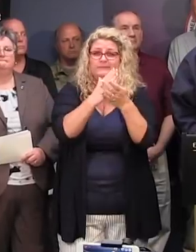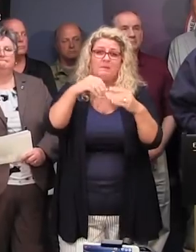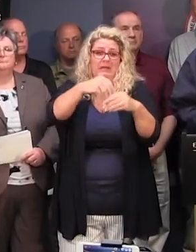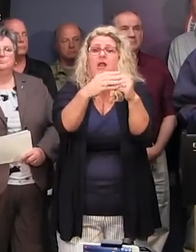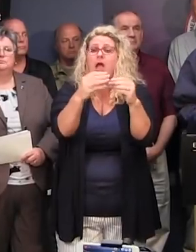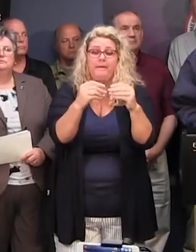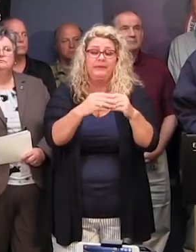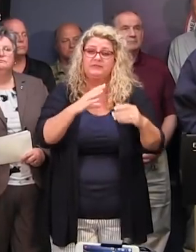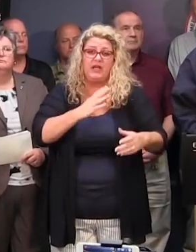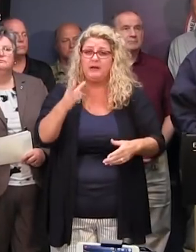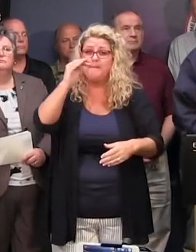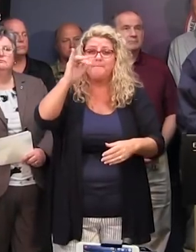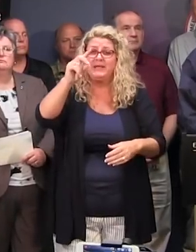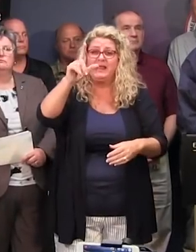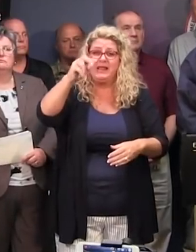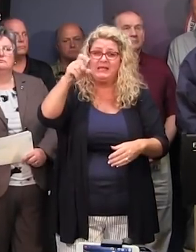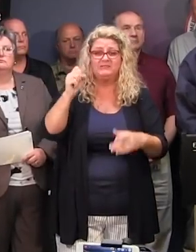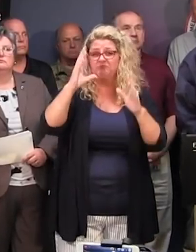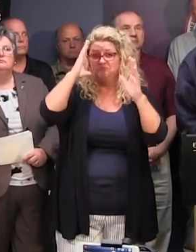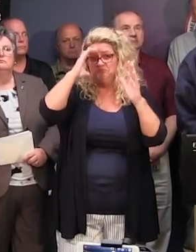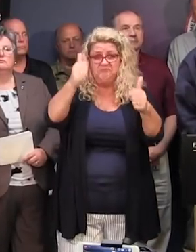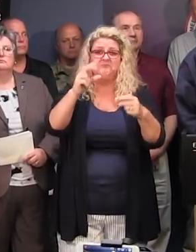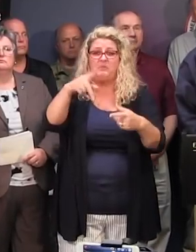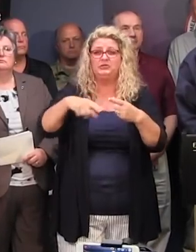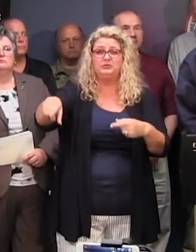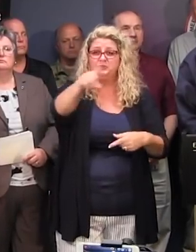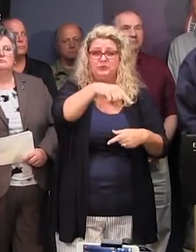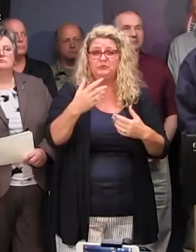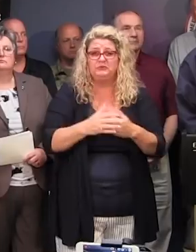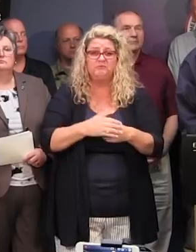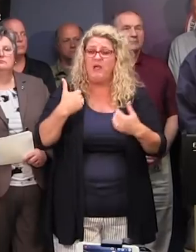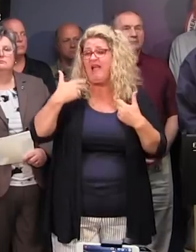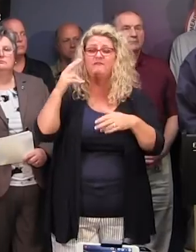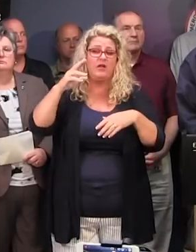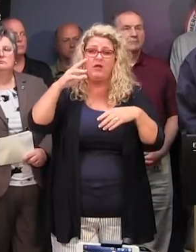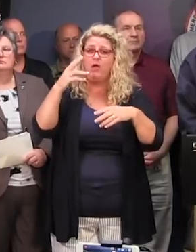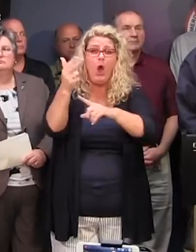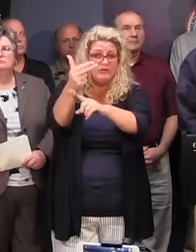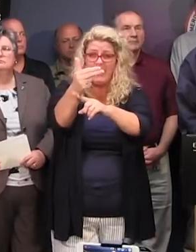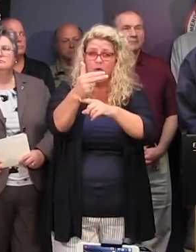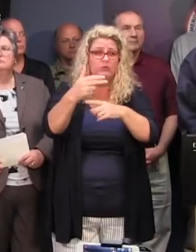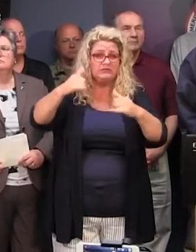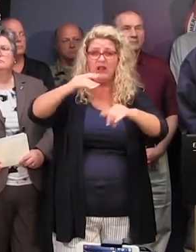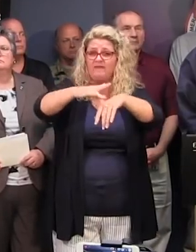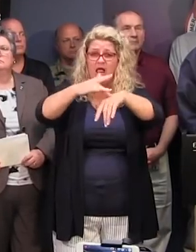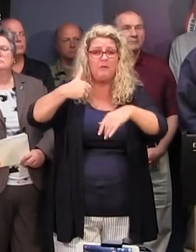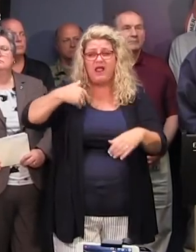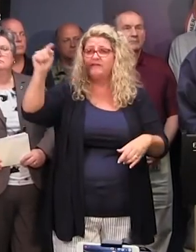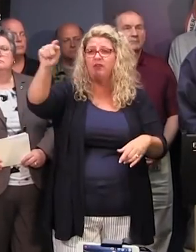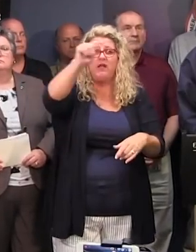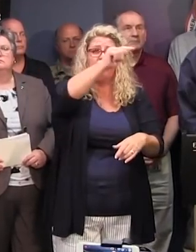Just go wherever you would like to go. As Dwayne Parrish said, we've got a lot of hotel rooms still available. But